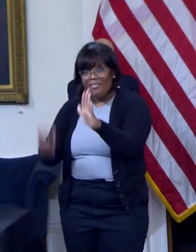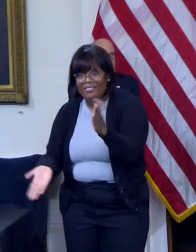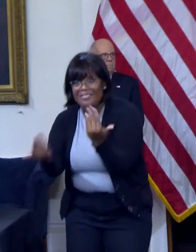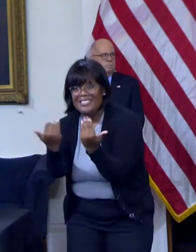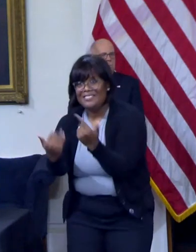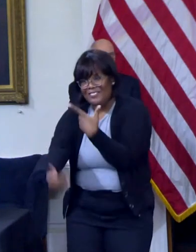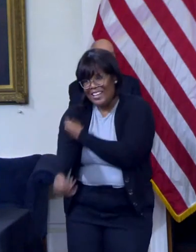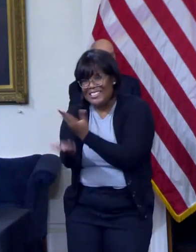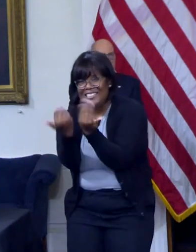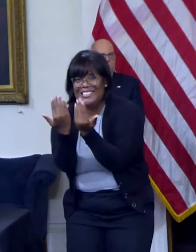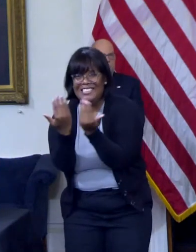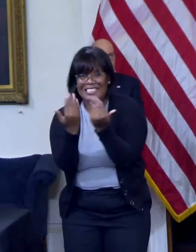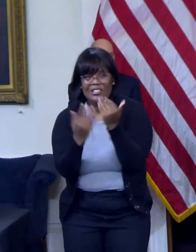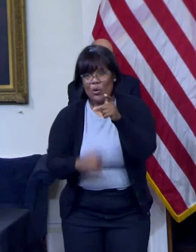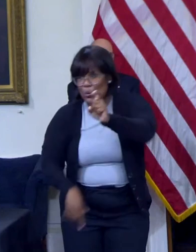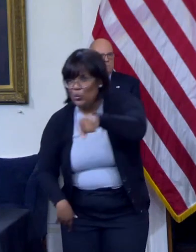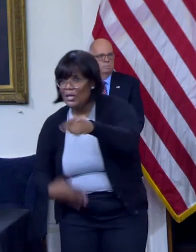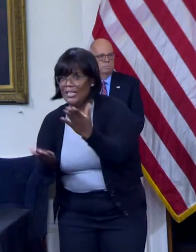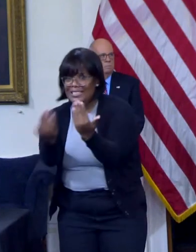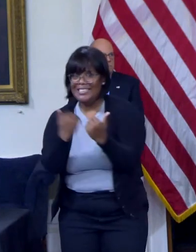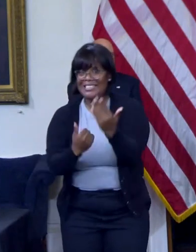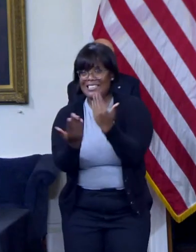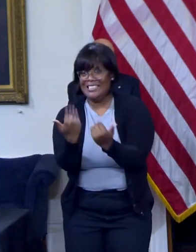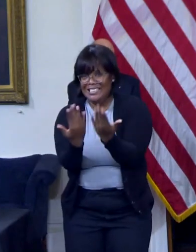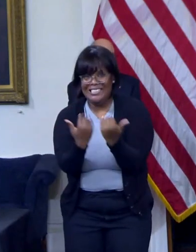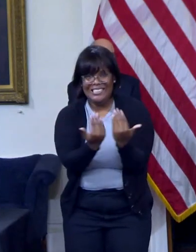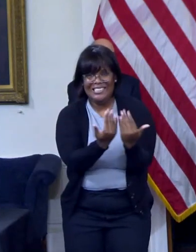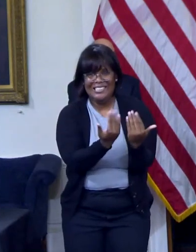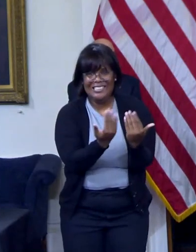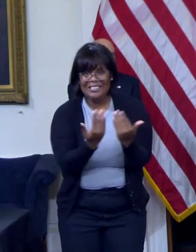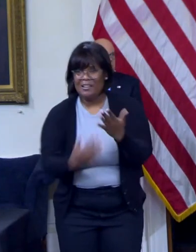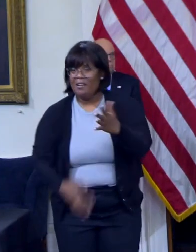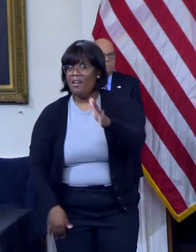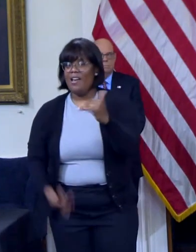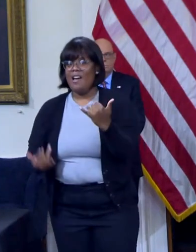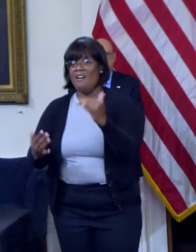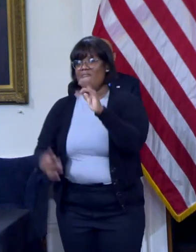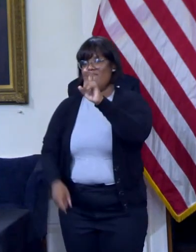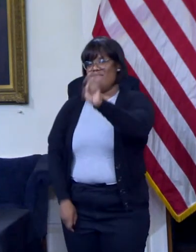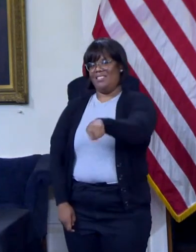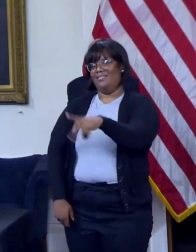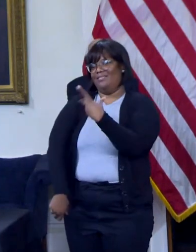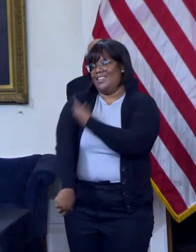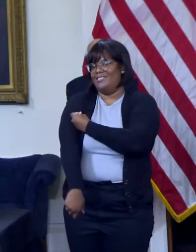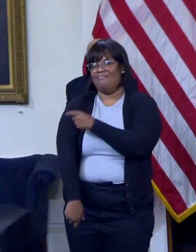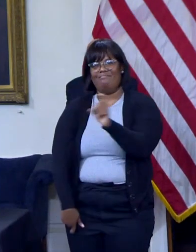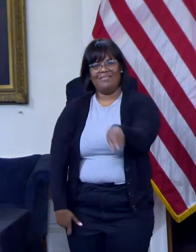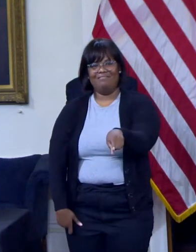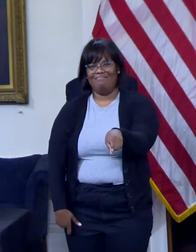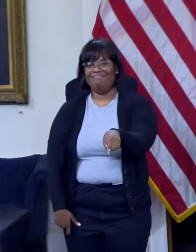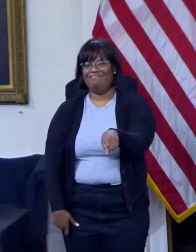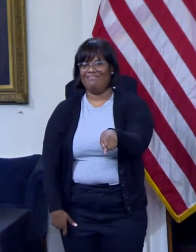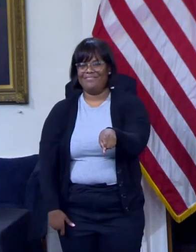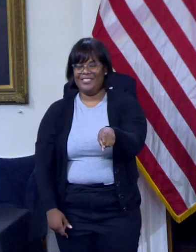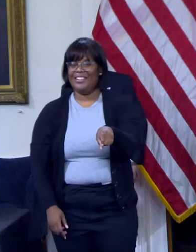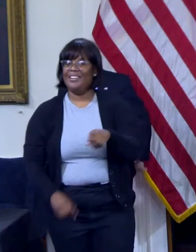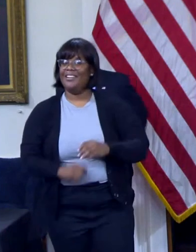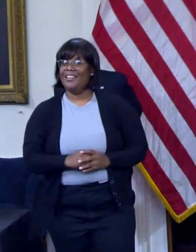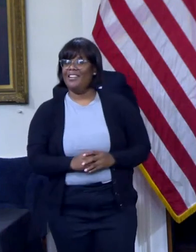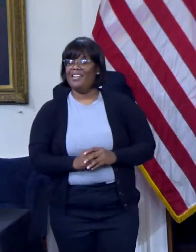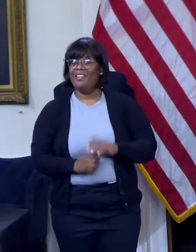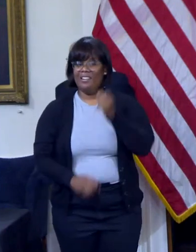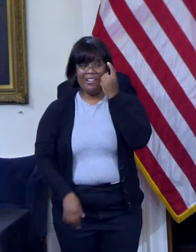low vaccination rates amongst some health care workers in nursing homes